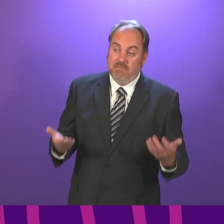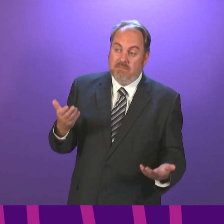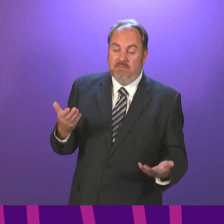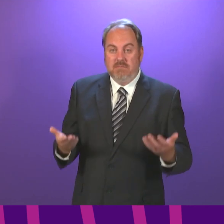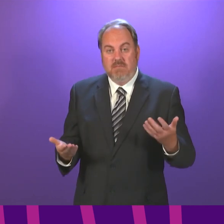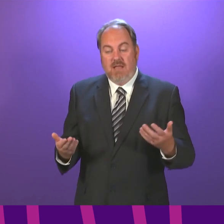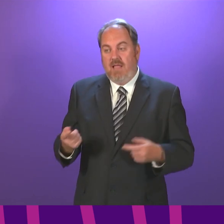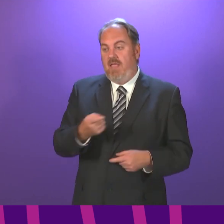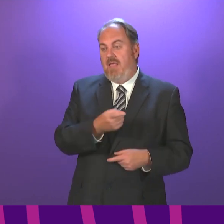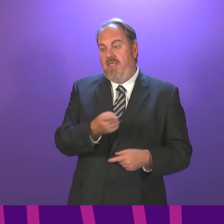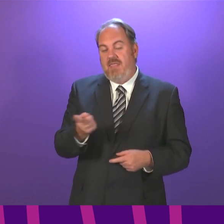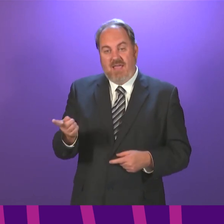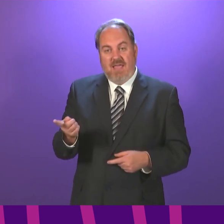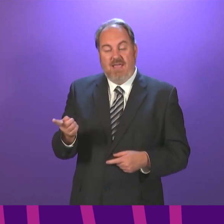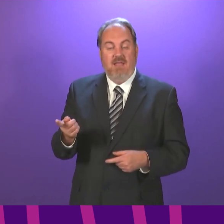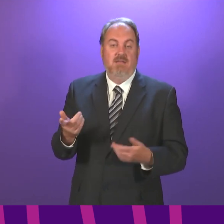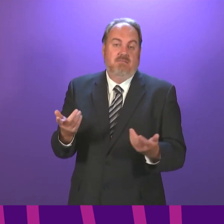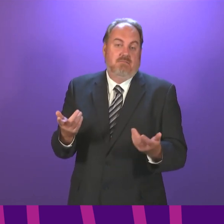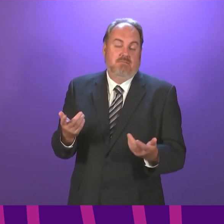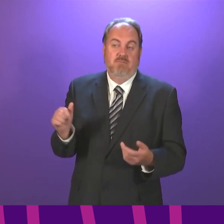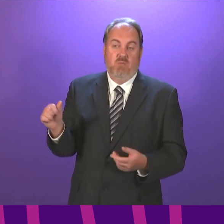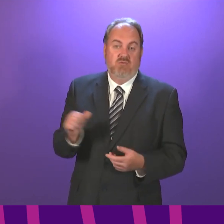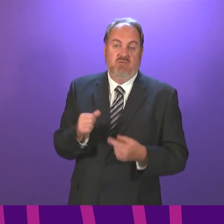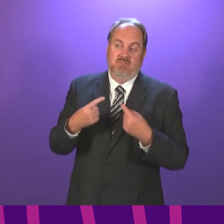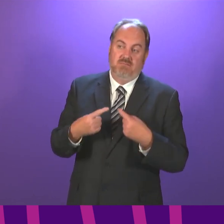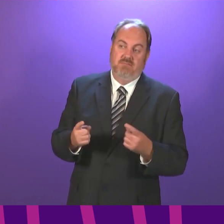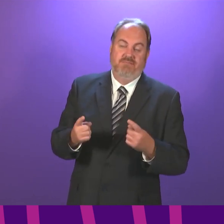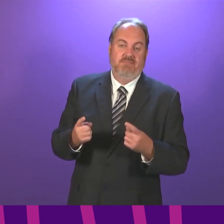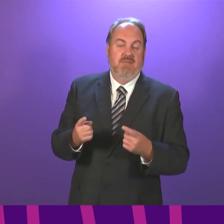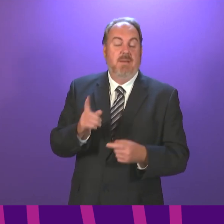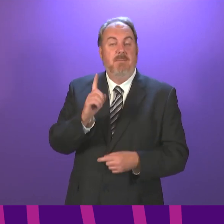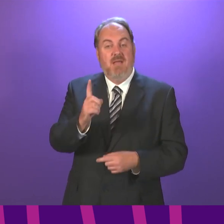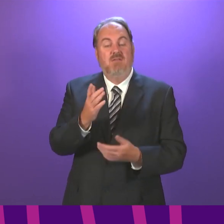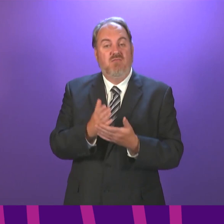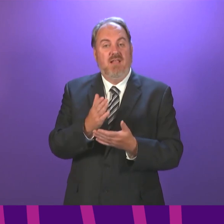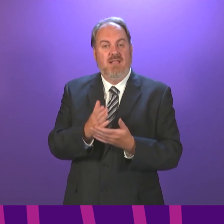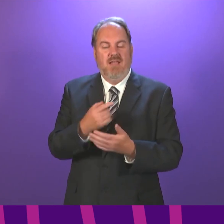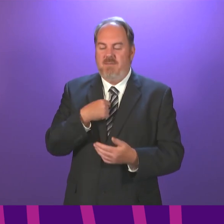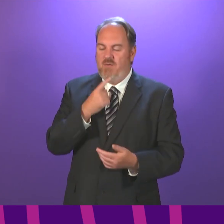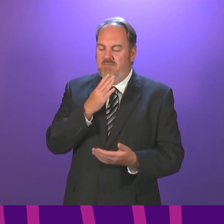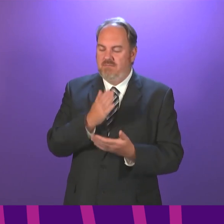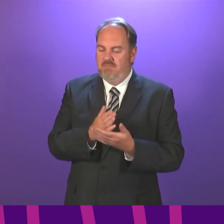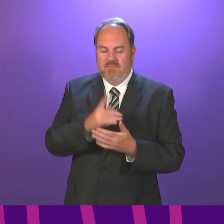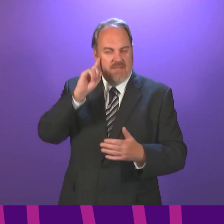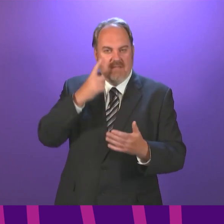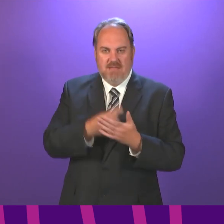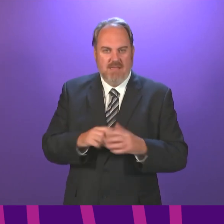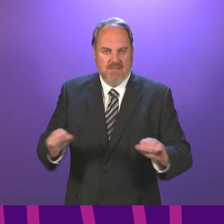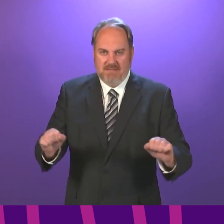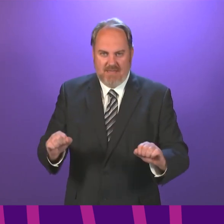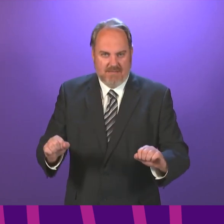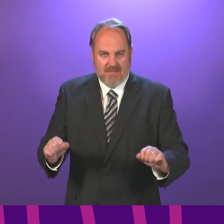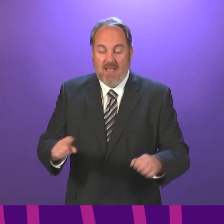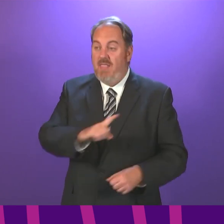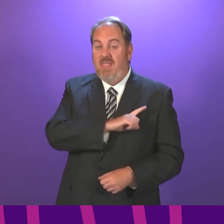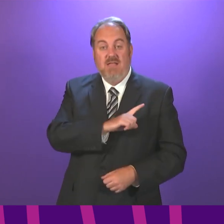that is something we should do. I am not convinced yet that that is definitely the case, and no decision has been taken, which